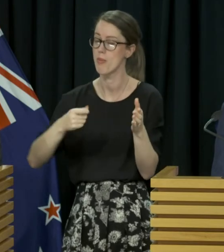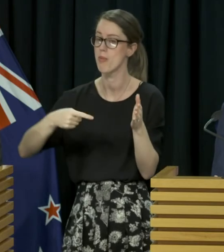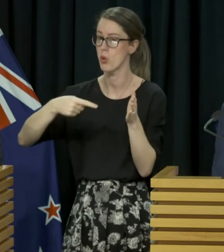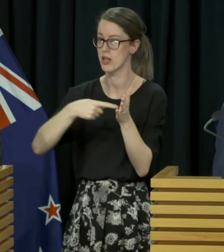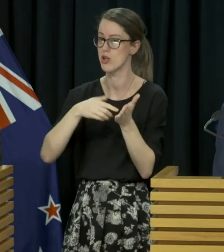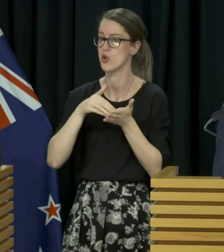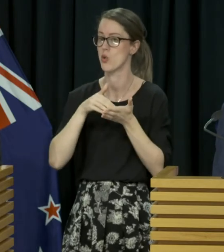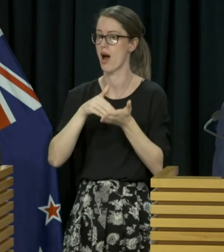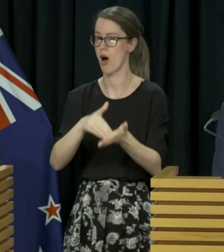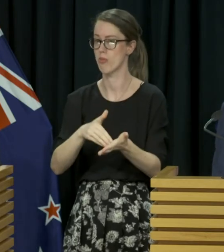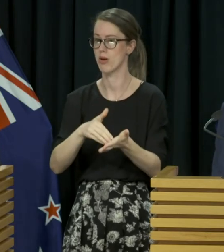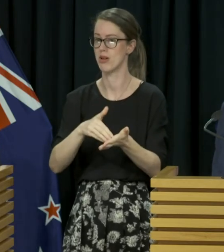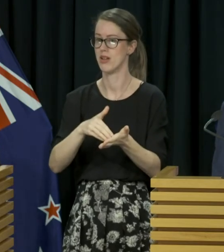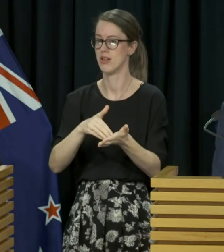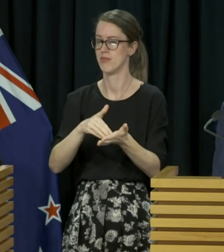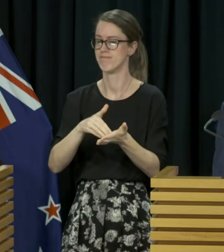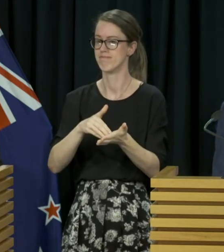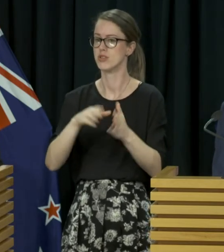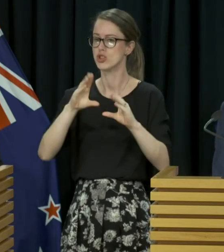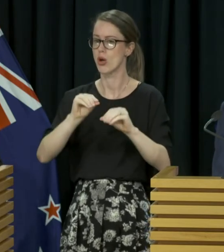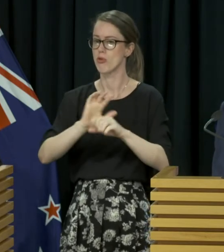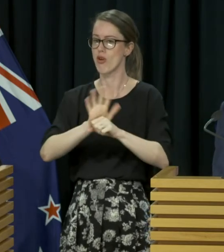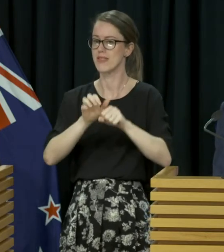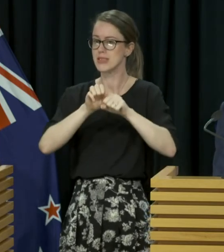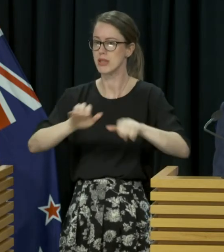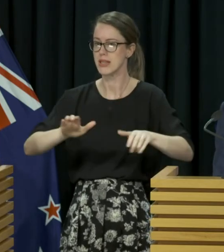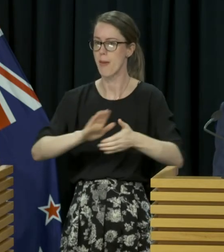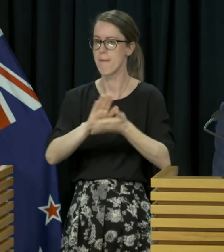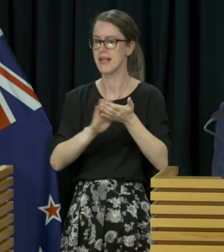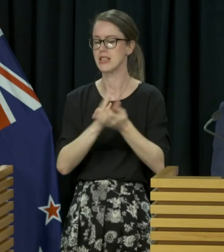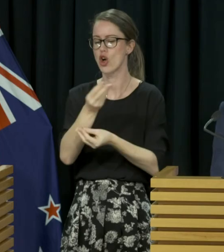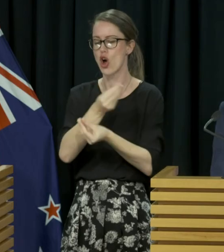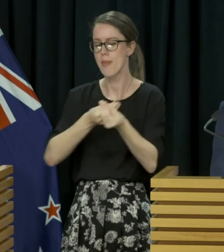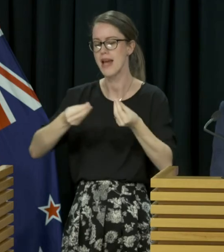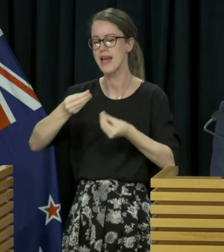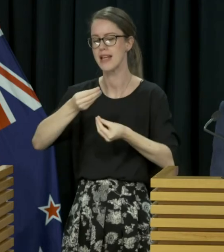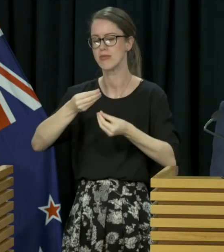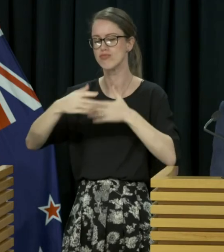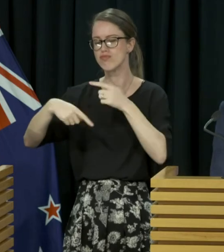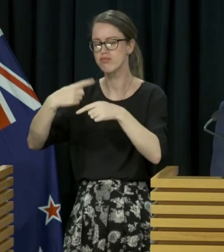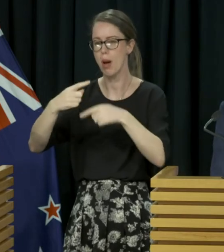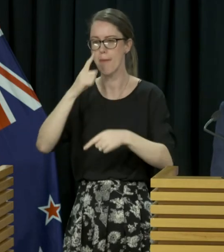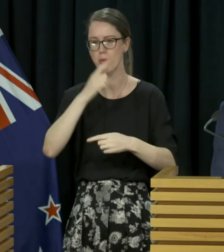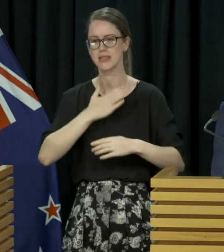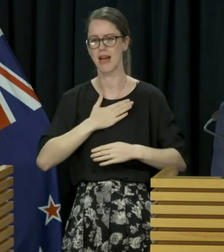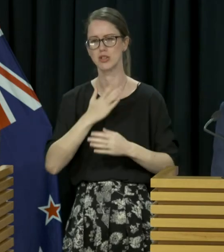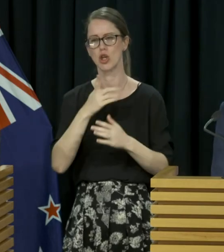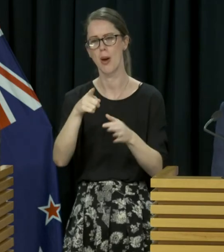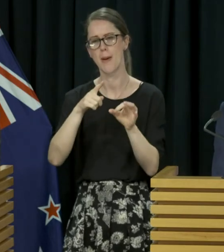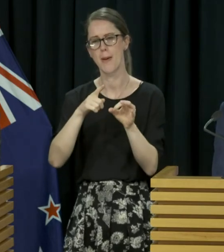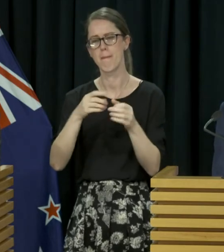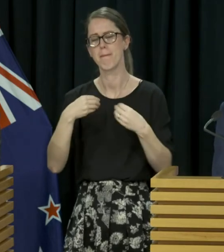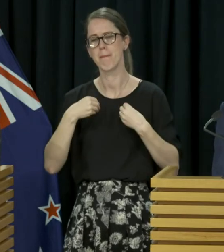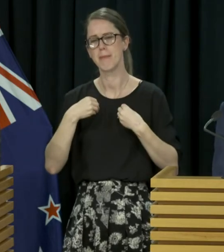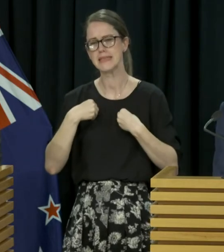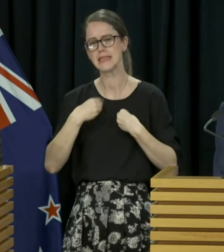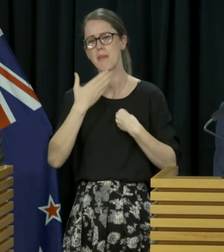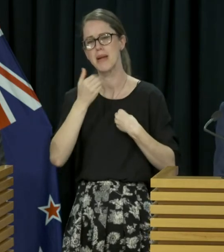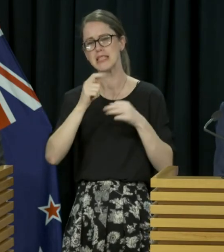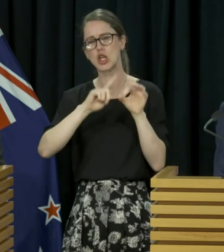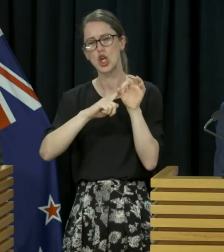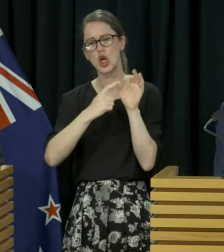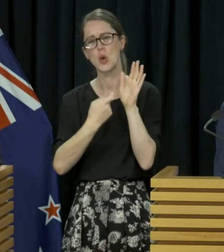play in keeping our economy moving and keeping our people safe. So please make sure your QR codes are displayed prominently.